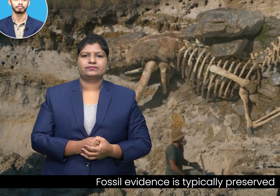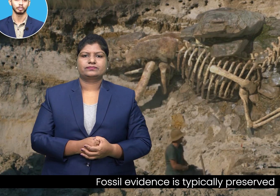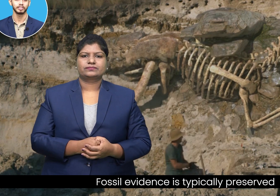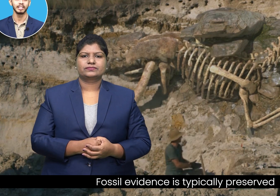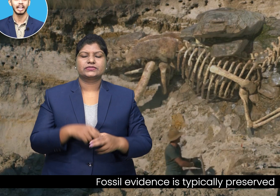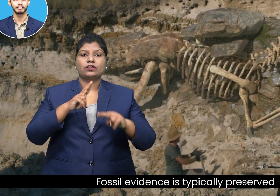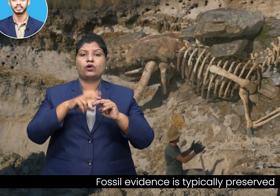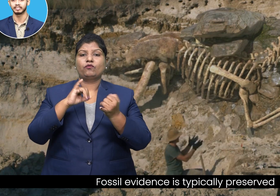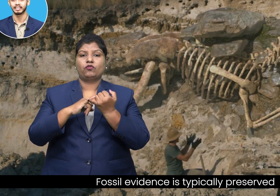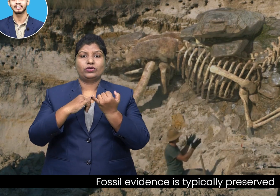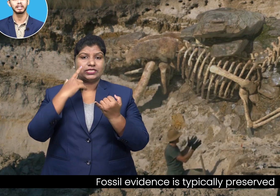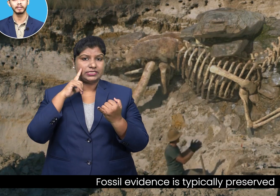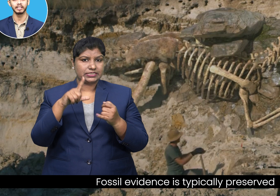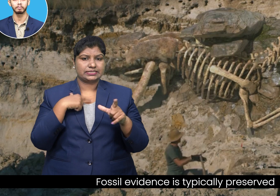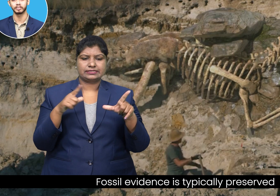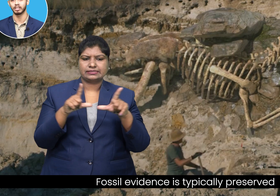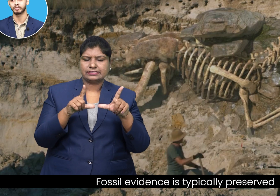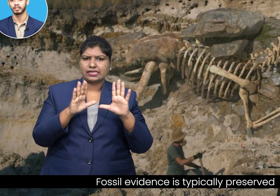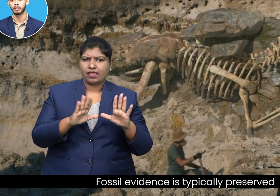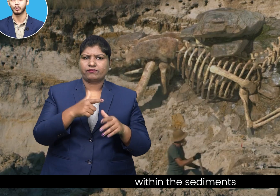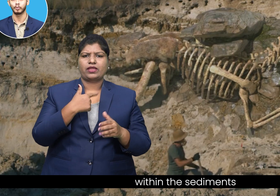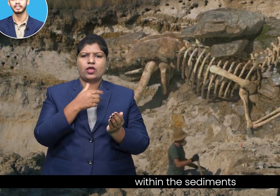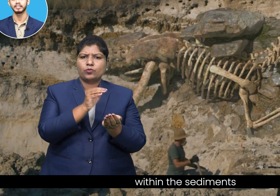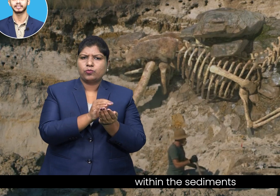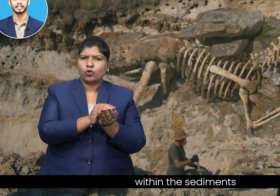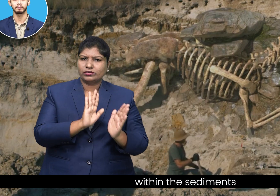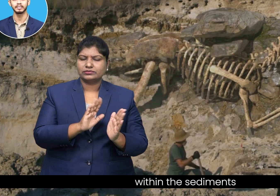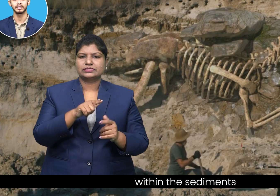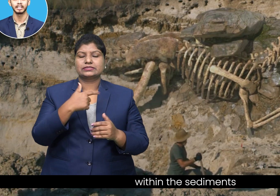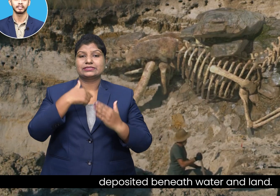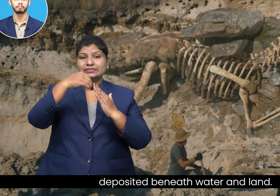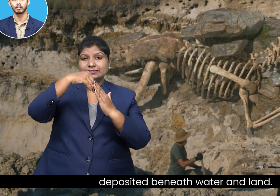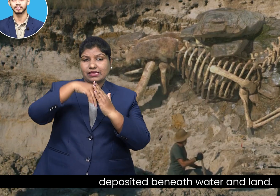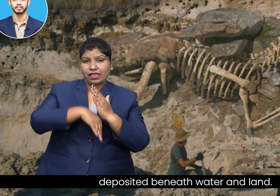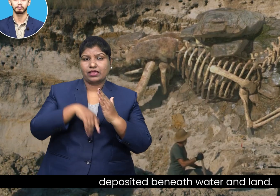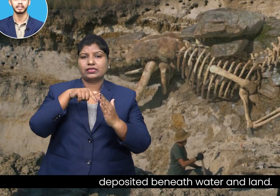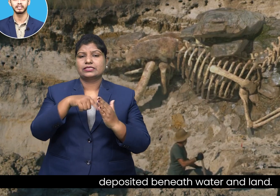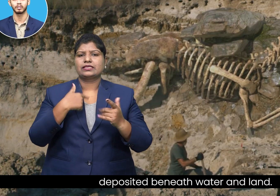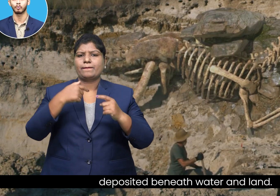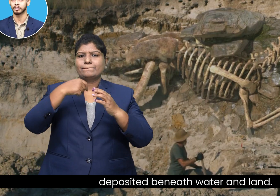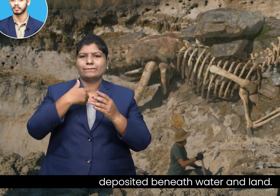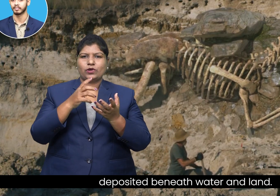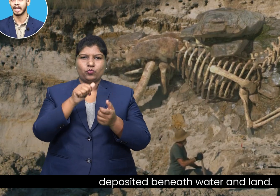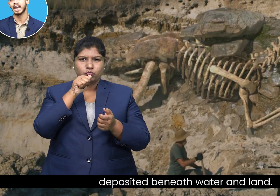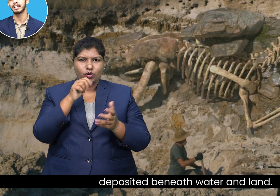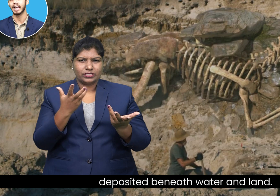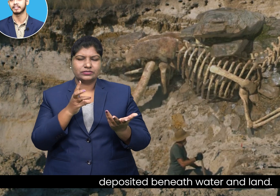Fossil evidence is typically preserved within the sediments deposited beneath water and land.